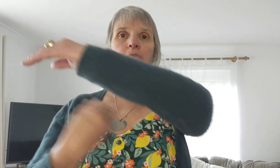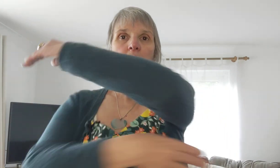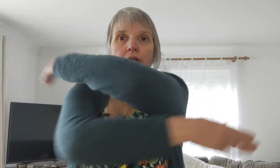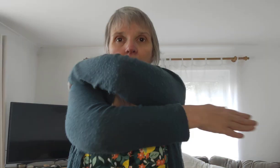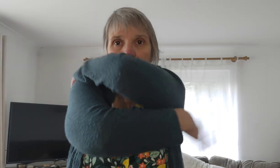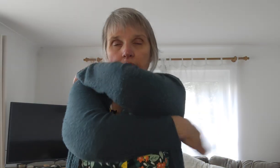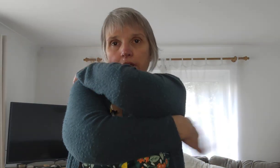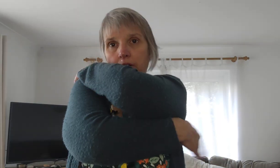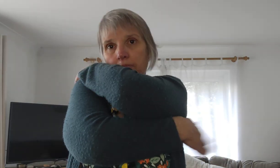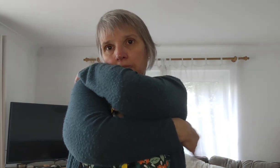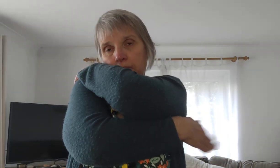under the arm